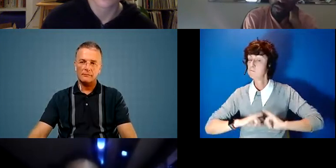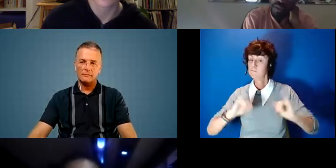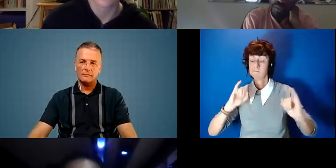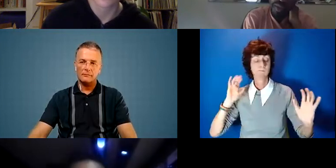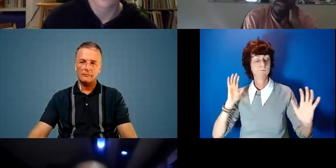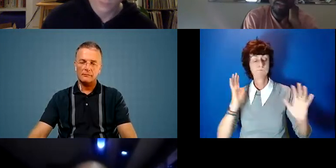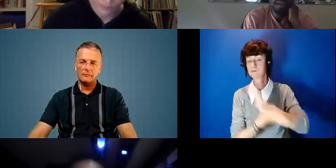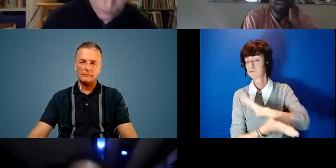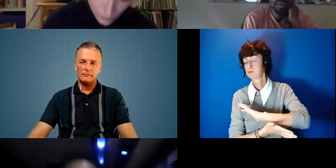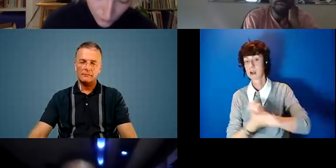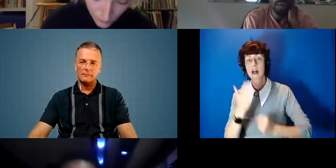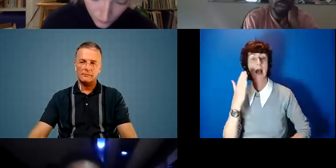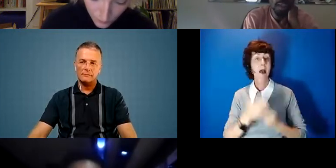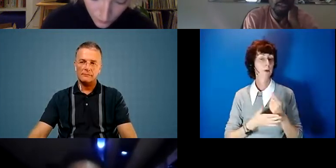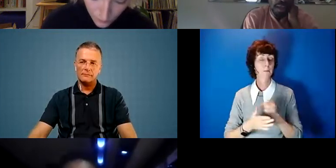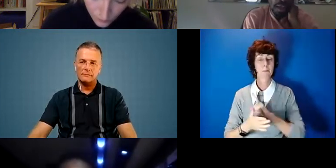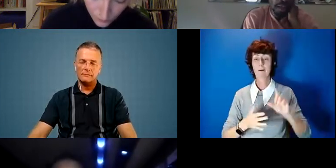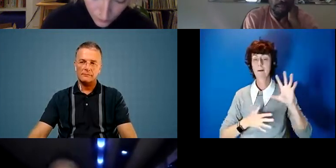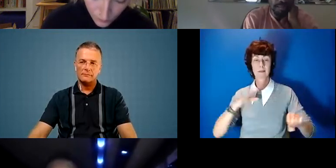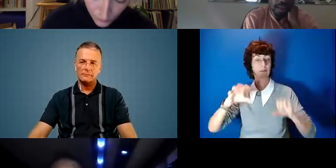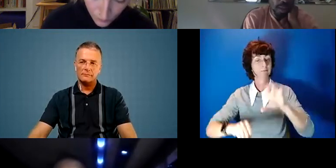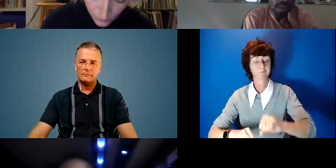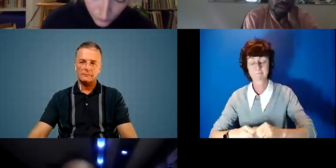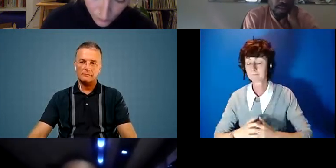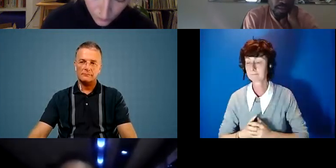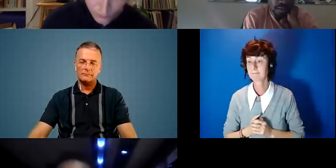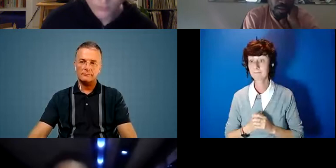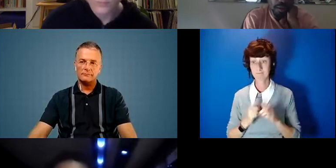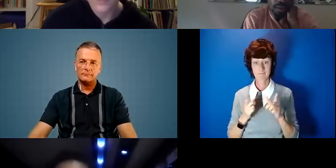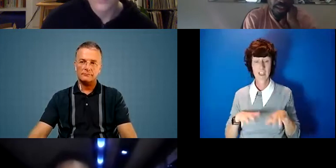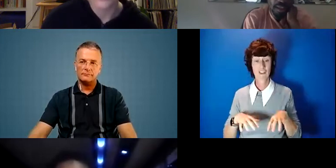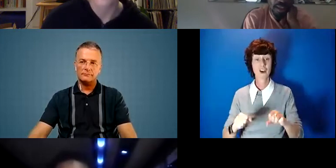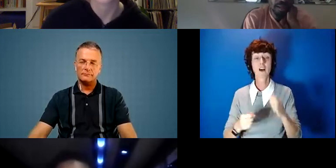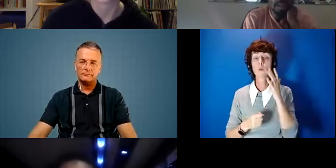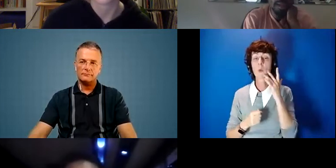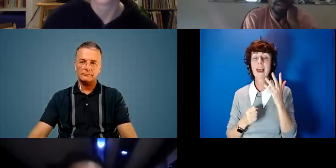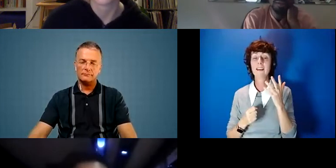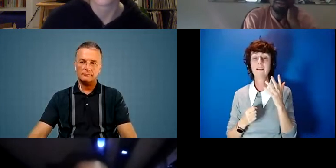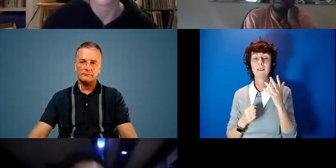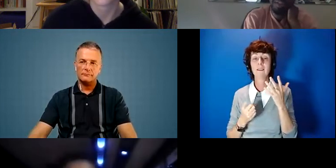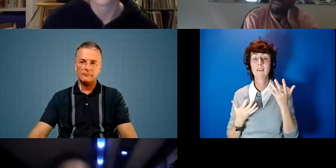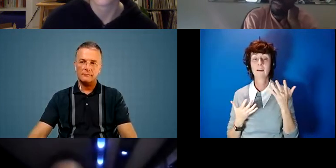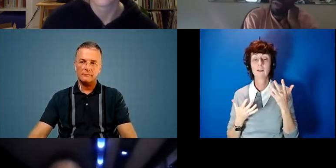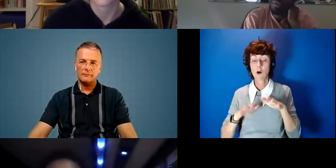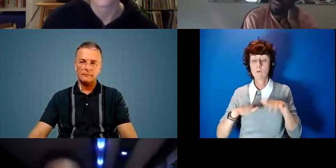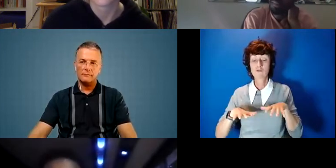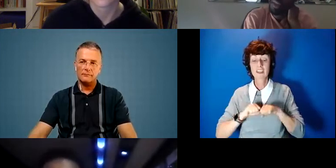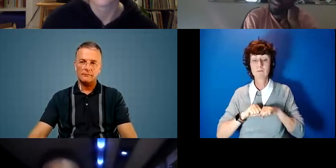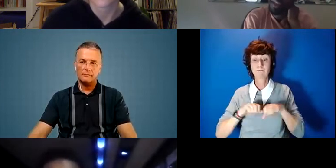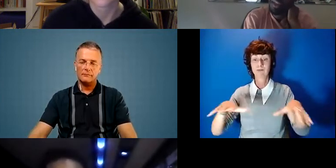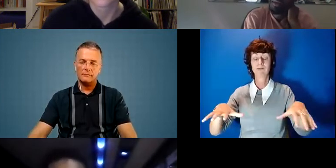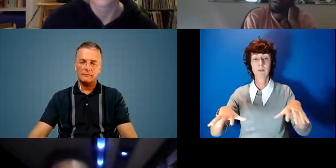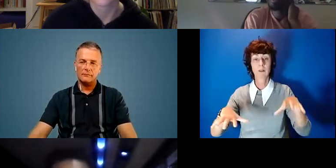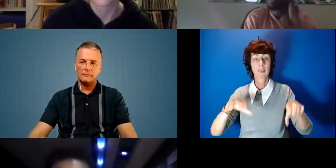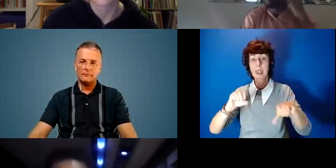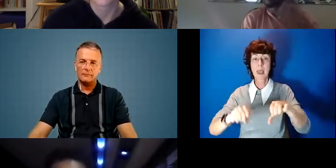we that we see of today started, you know, at the outset of the expansion of the empire.